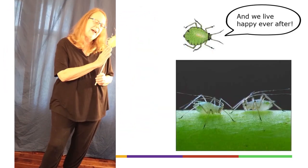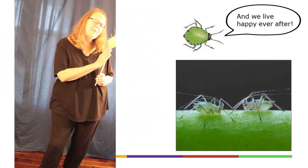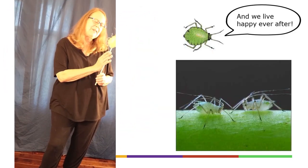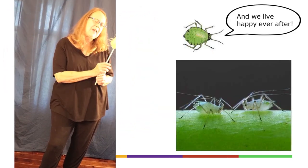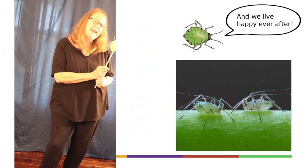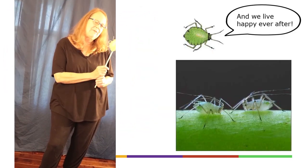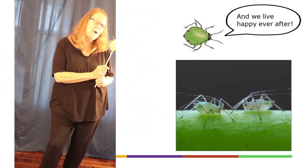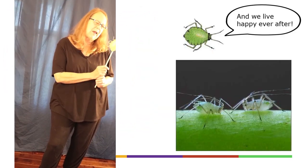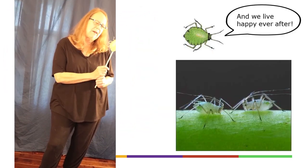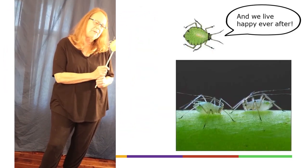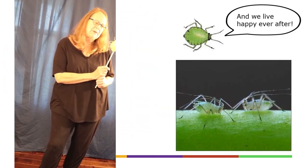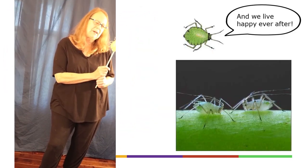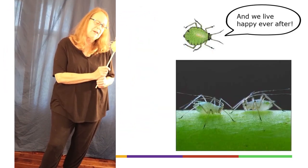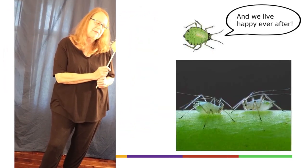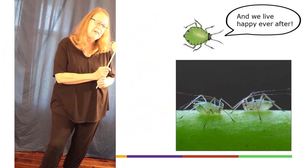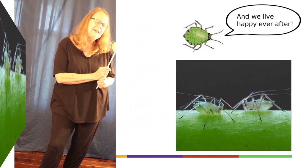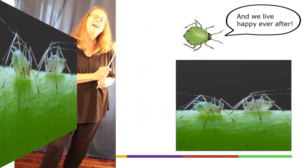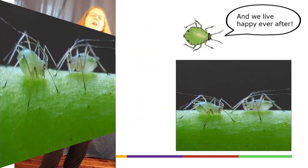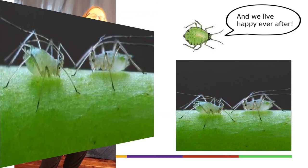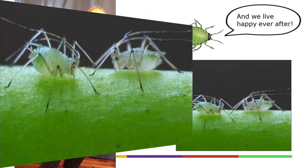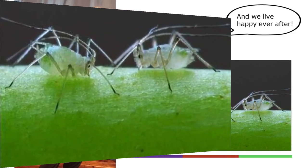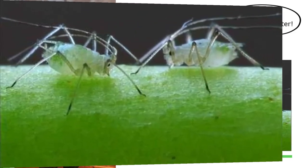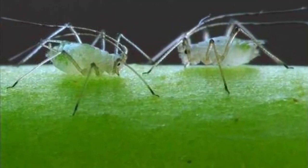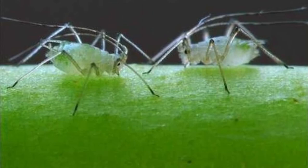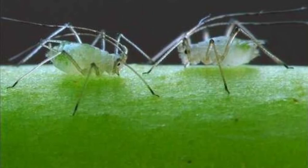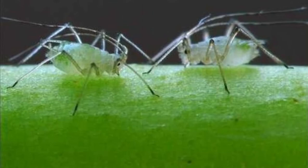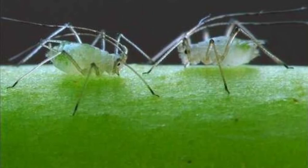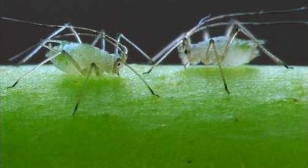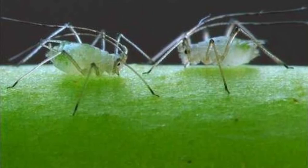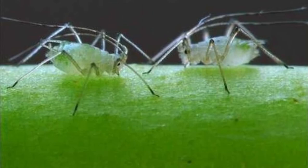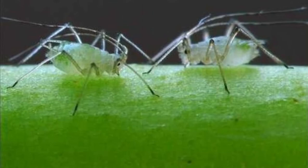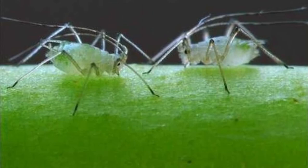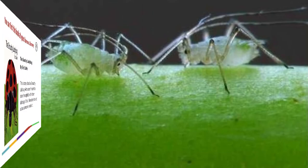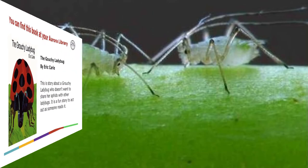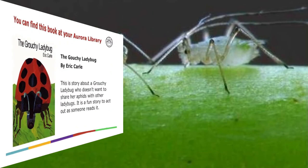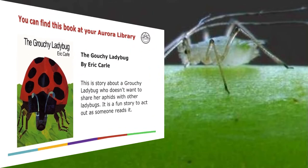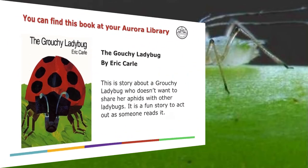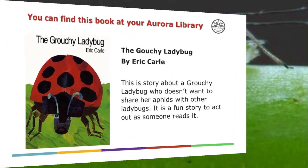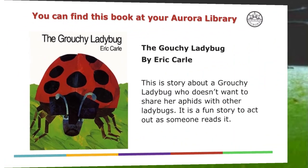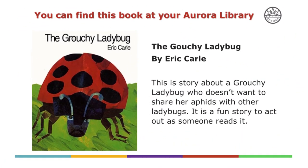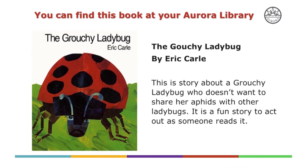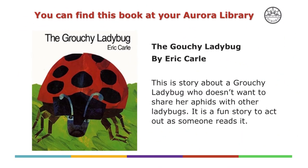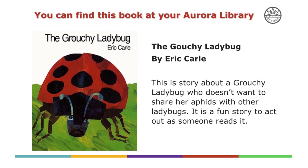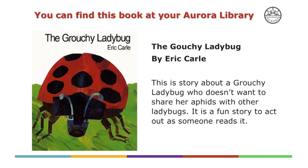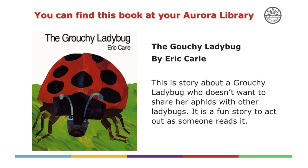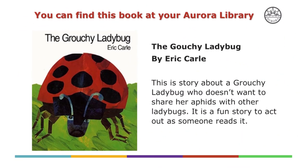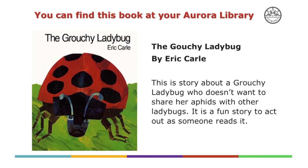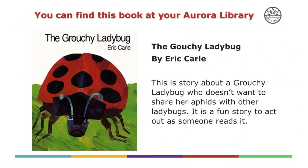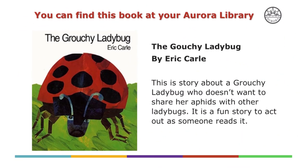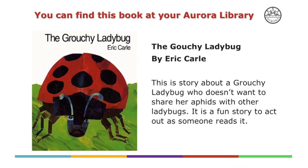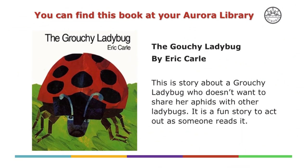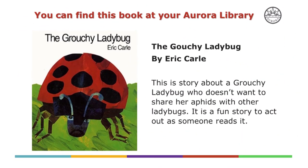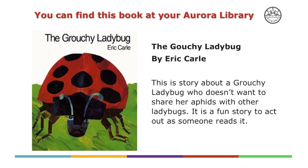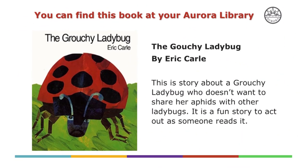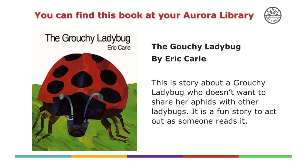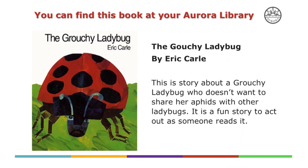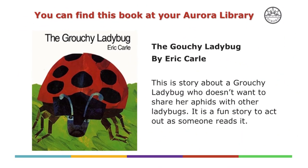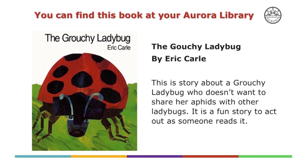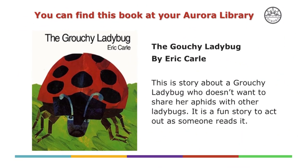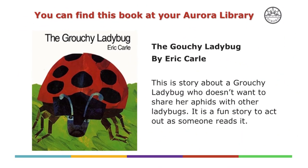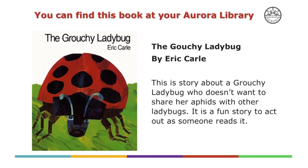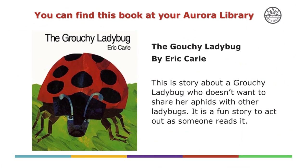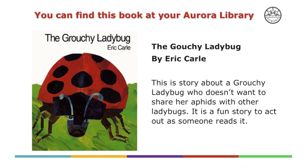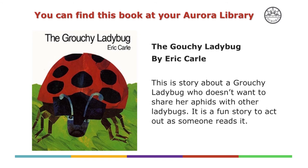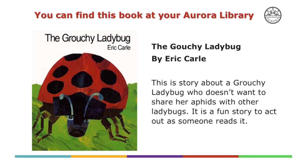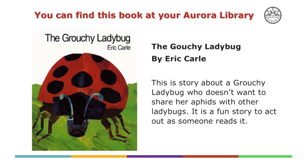live happily ever after, Ava. Thank you for sharing your story. You can find this book at your local library